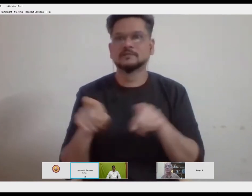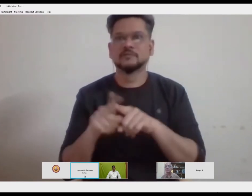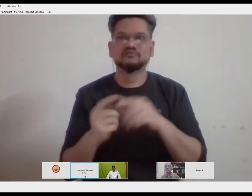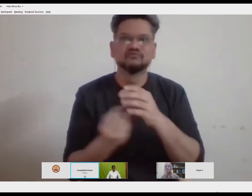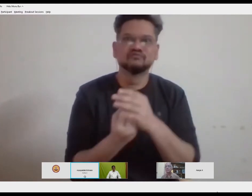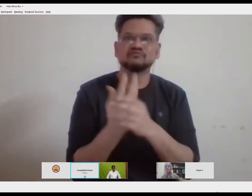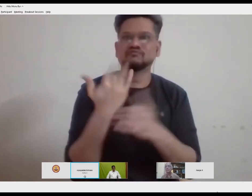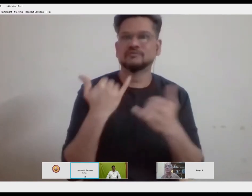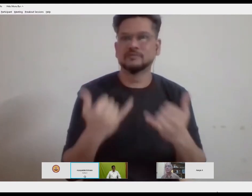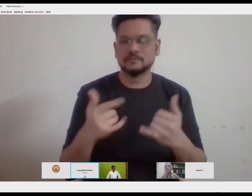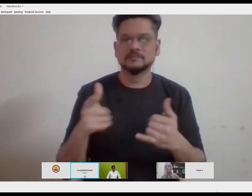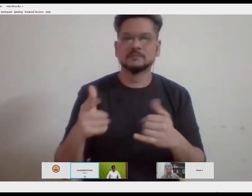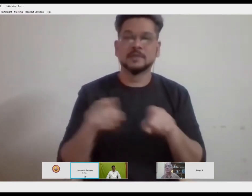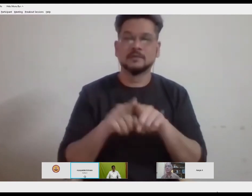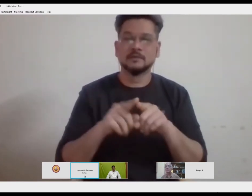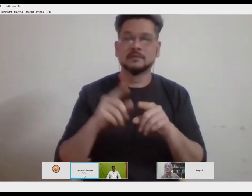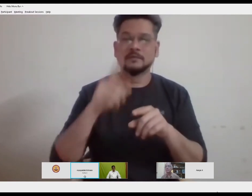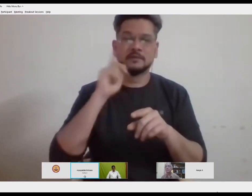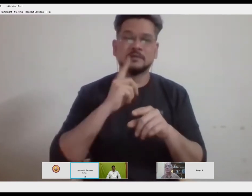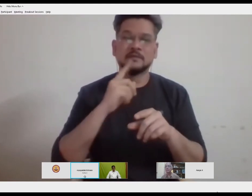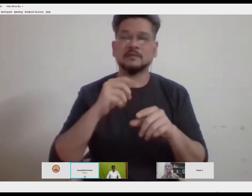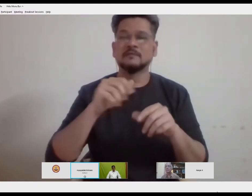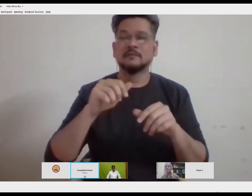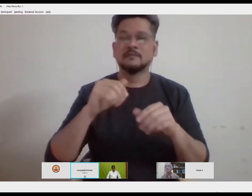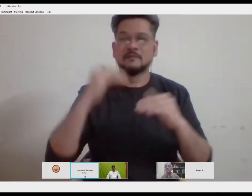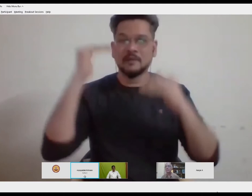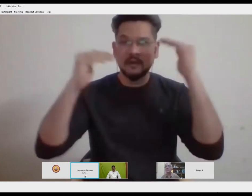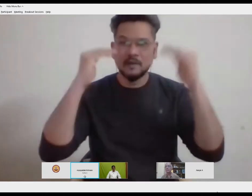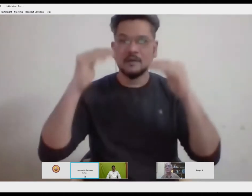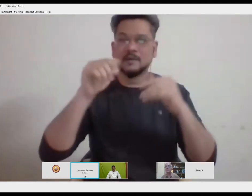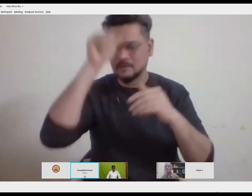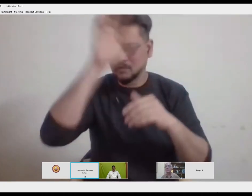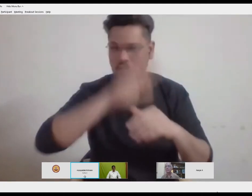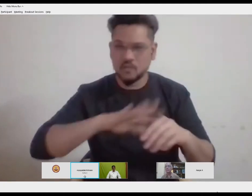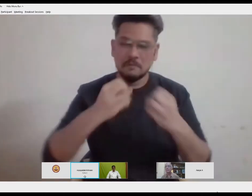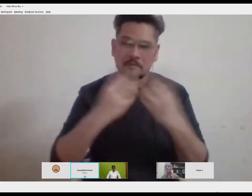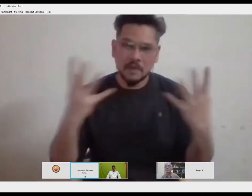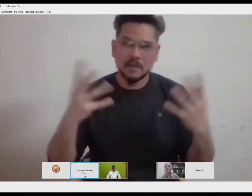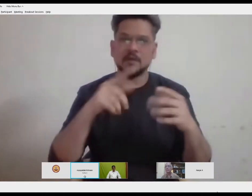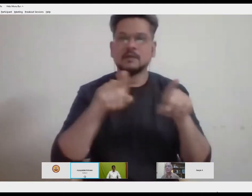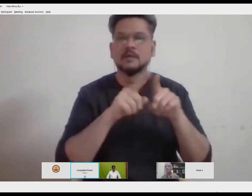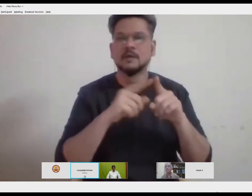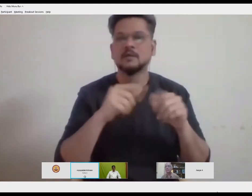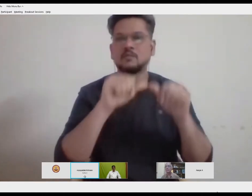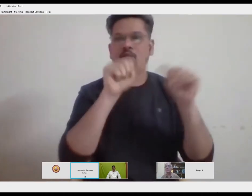is the Indian representative of the world federation of the deaf youth forum and he has presented